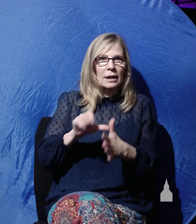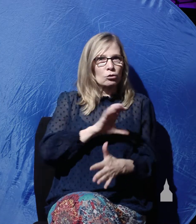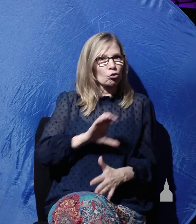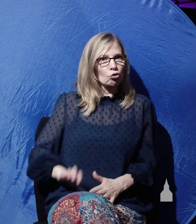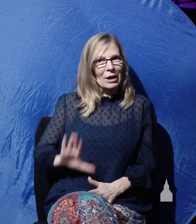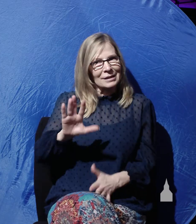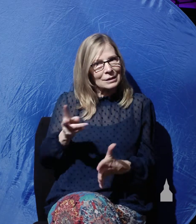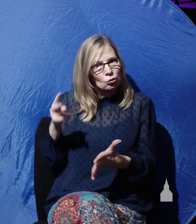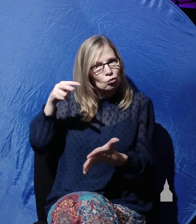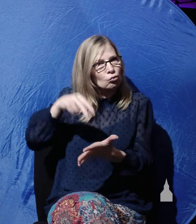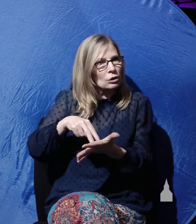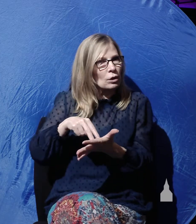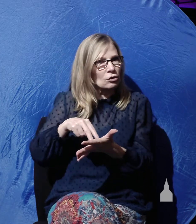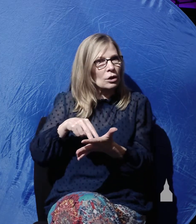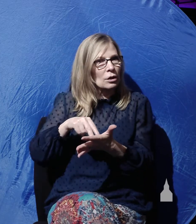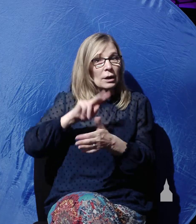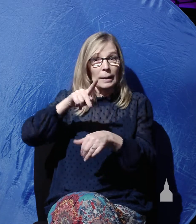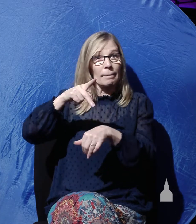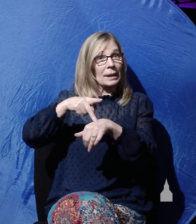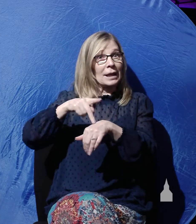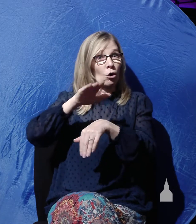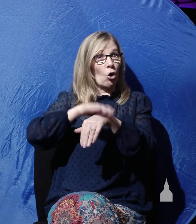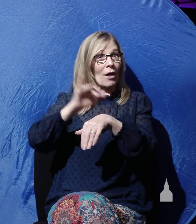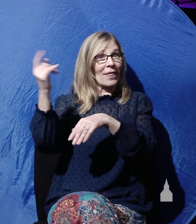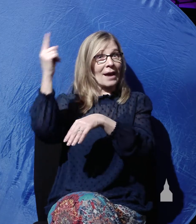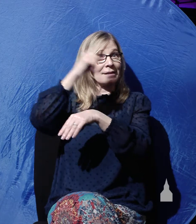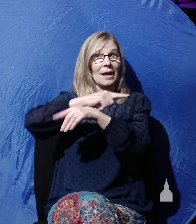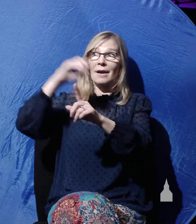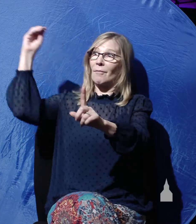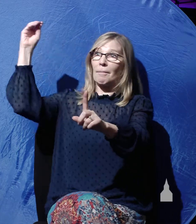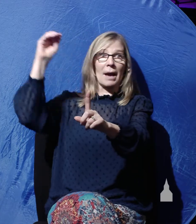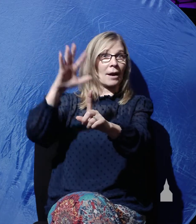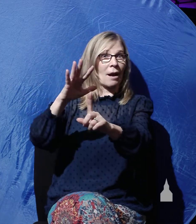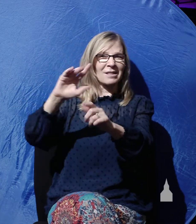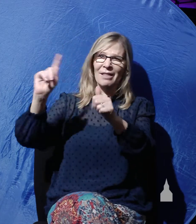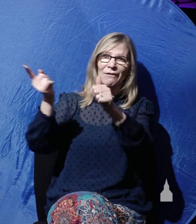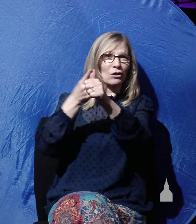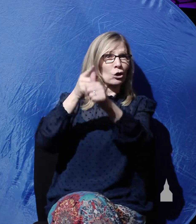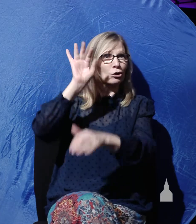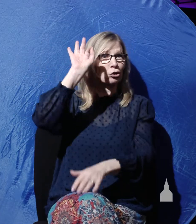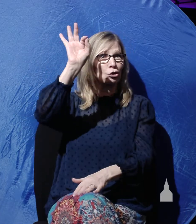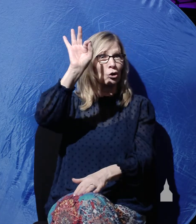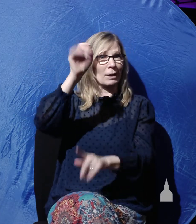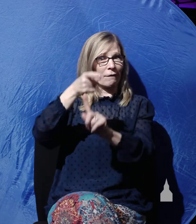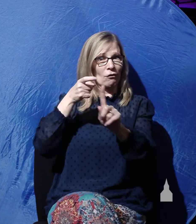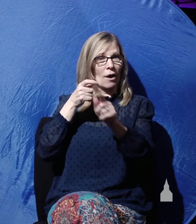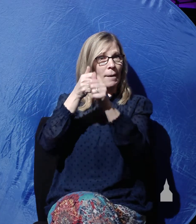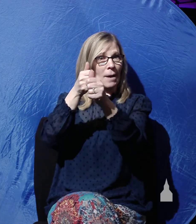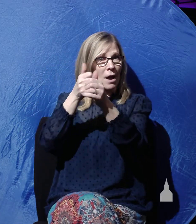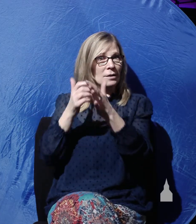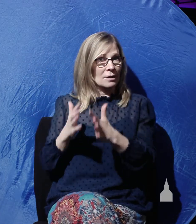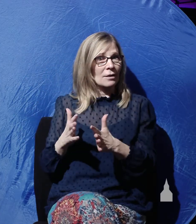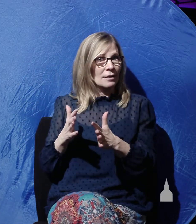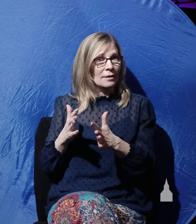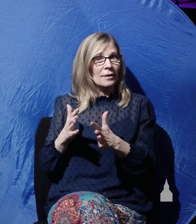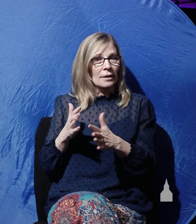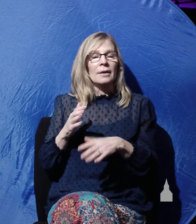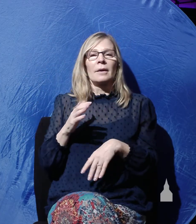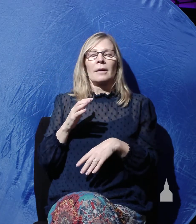For example, Peter emphasized on the day of Pentecost, the very first sermon by an apostle, Jesus, the apostles of